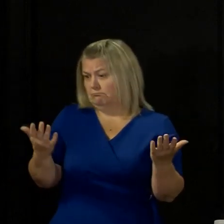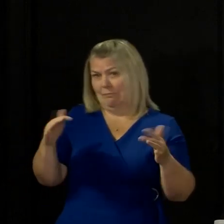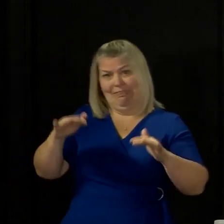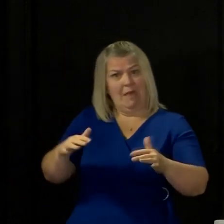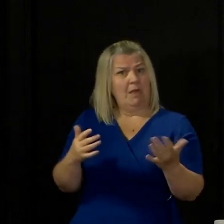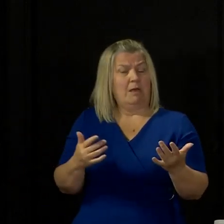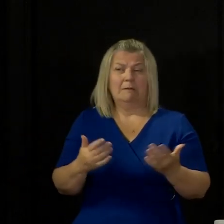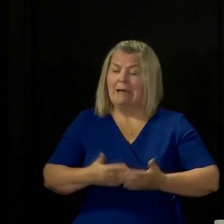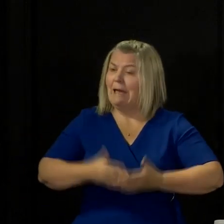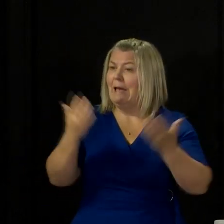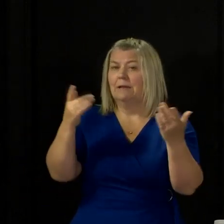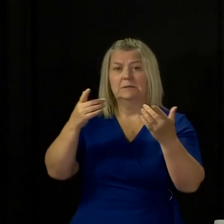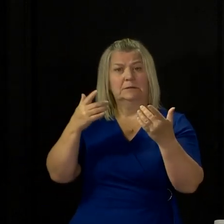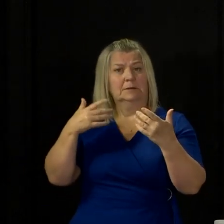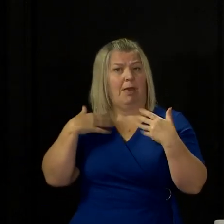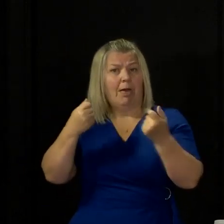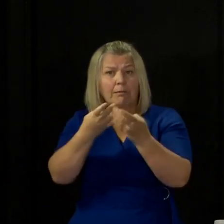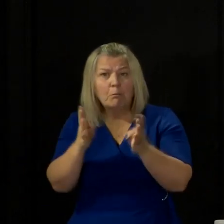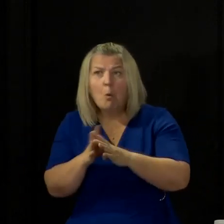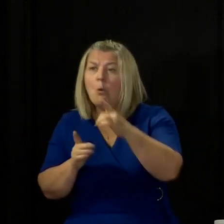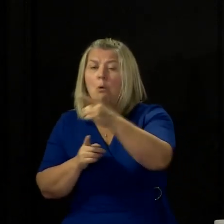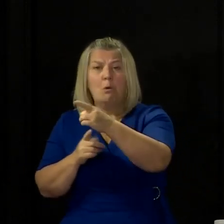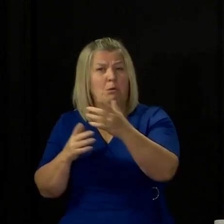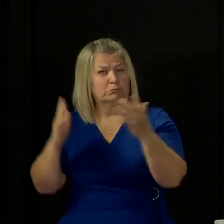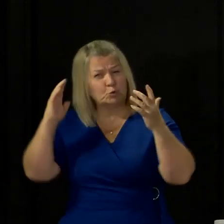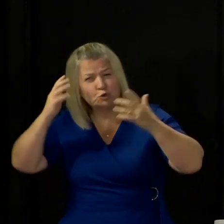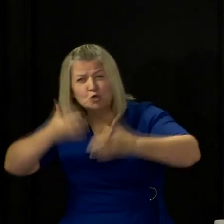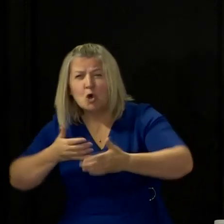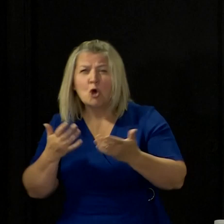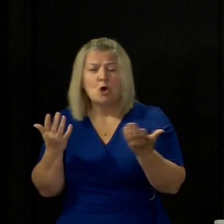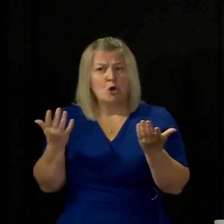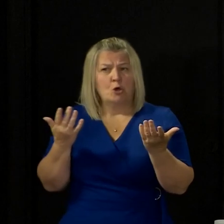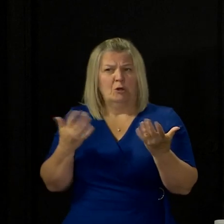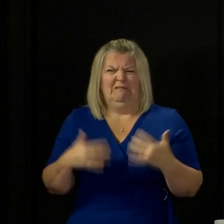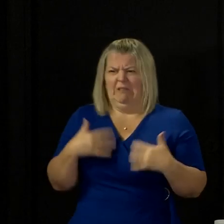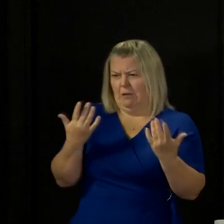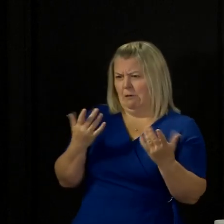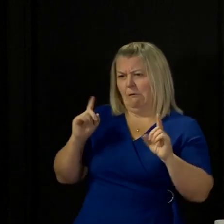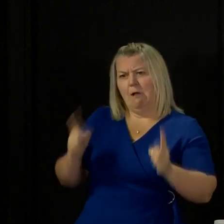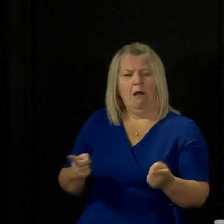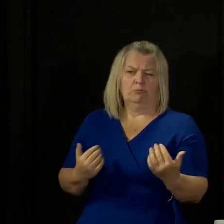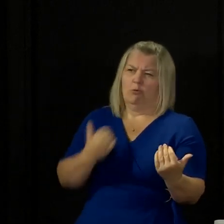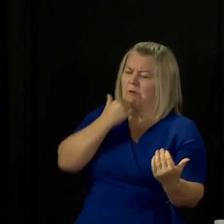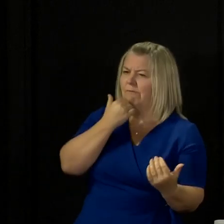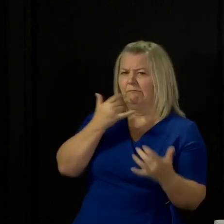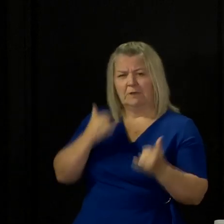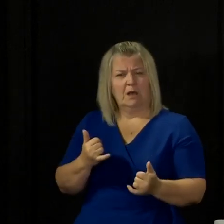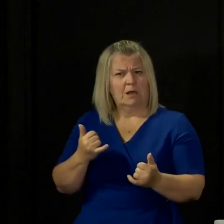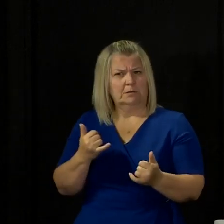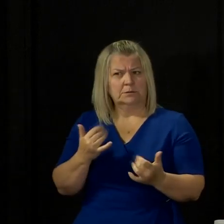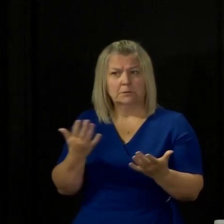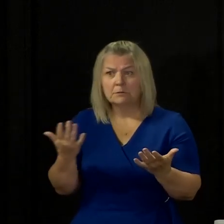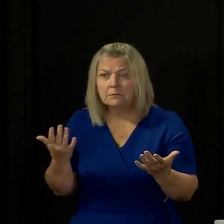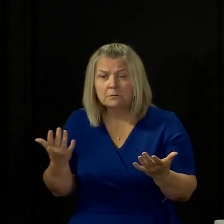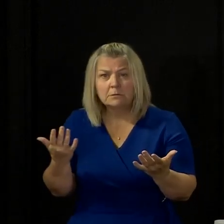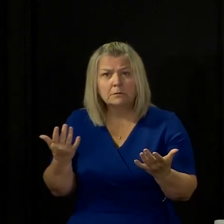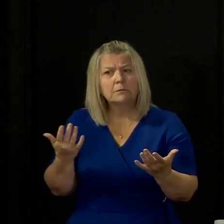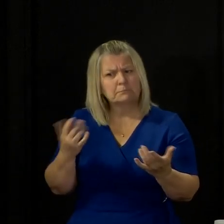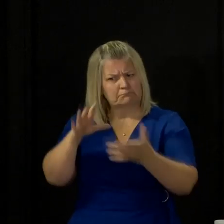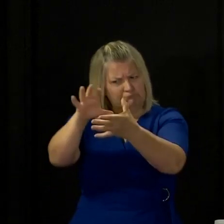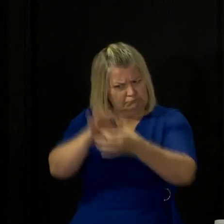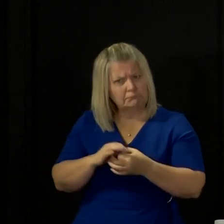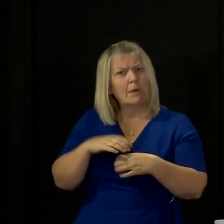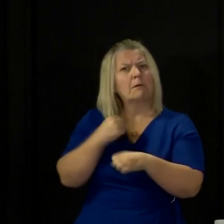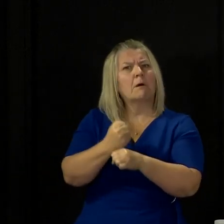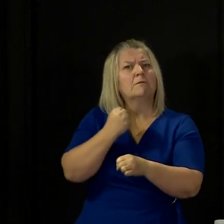board has got concerns about limitations of resources, then they know that they are able to speak to the Scottish